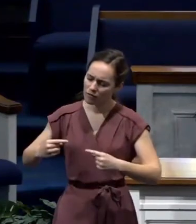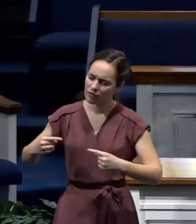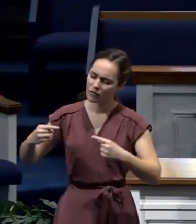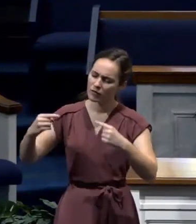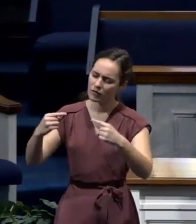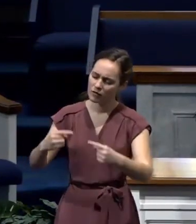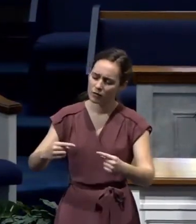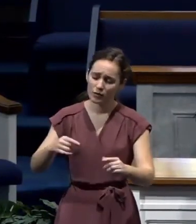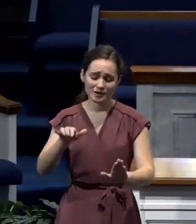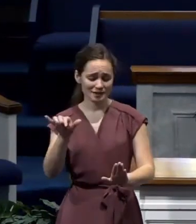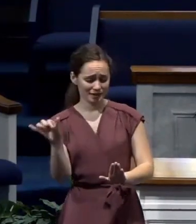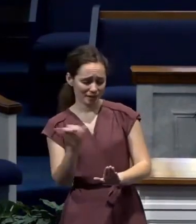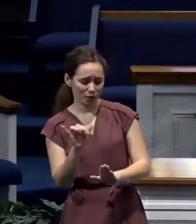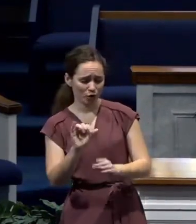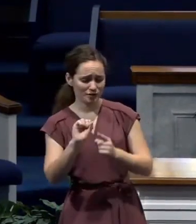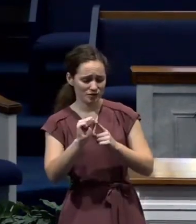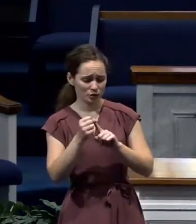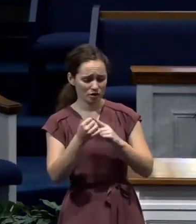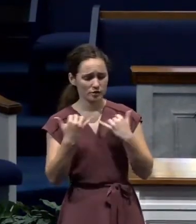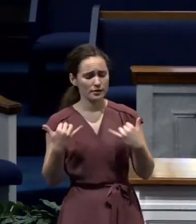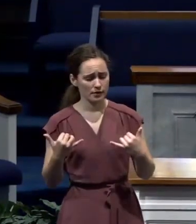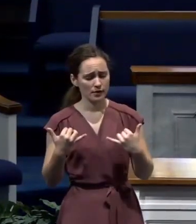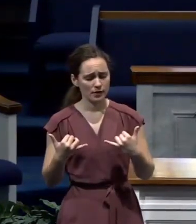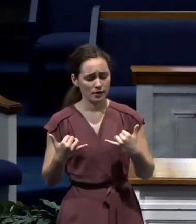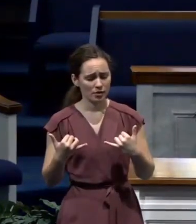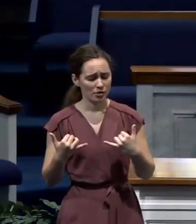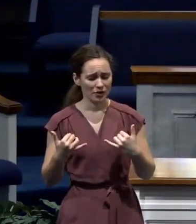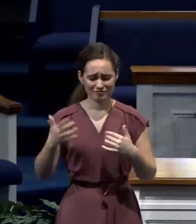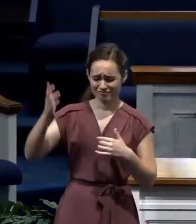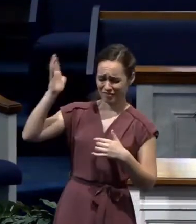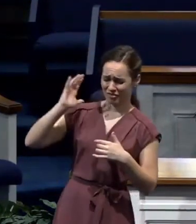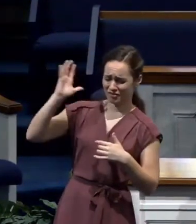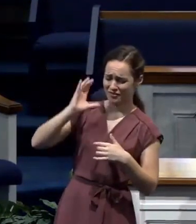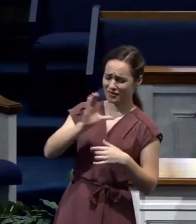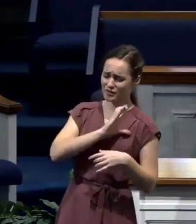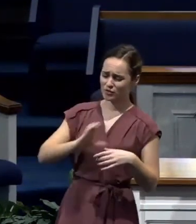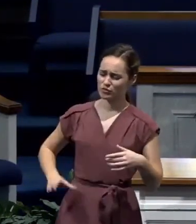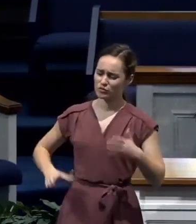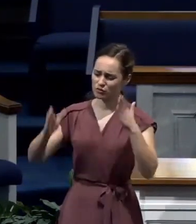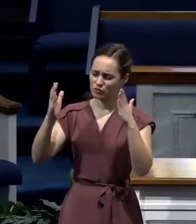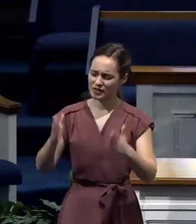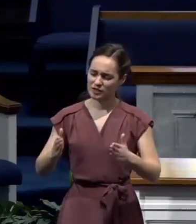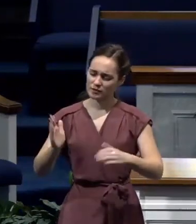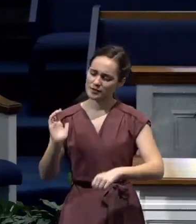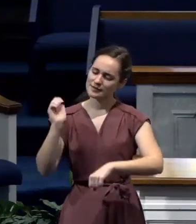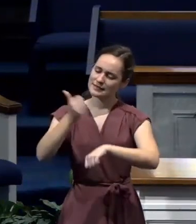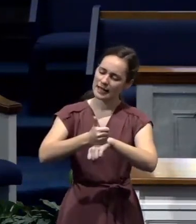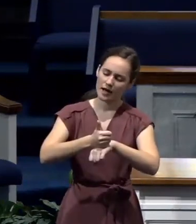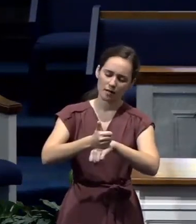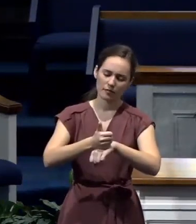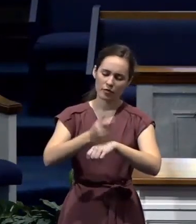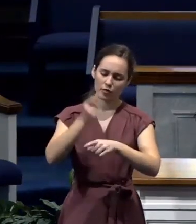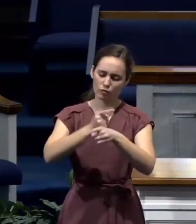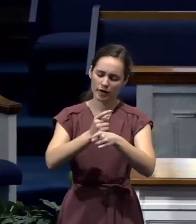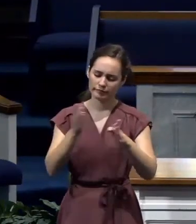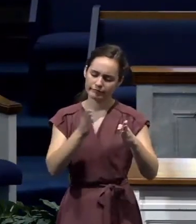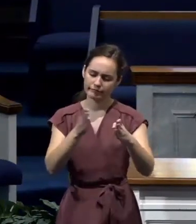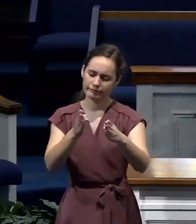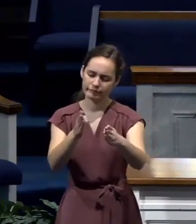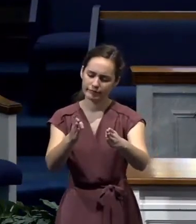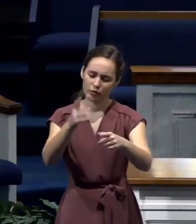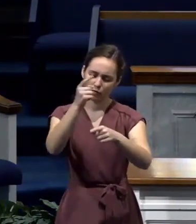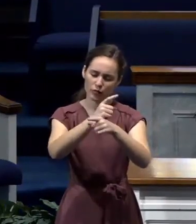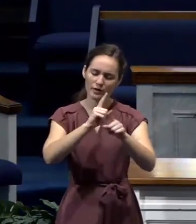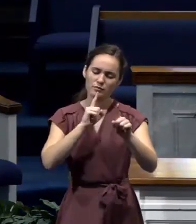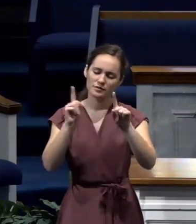circumstances. And Lord, they they kind of laid the path for us to follow. Lord, help us to